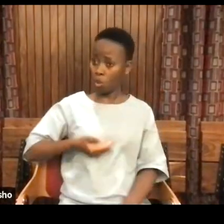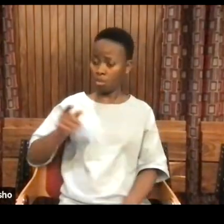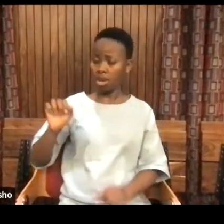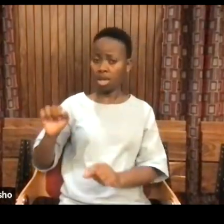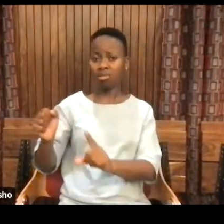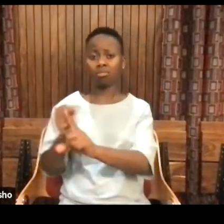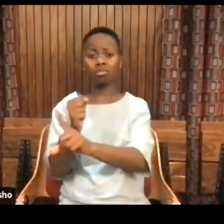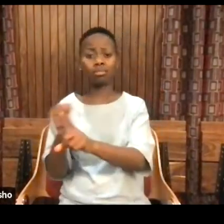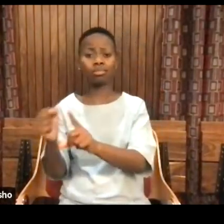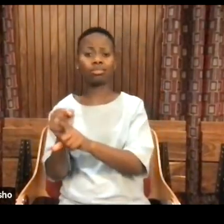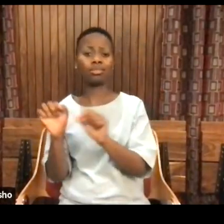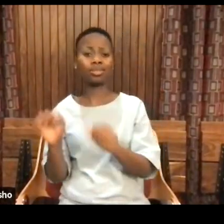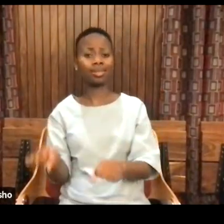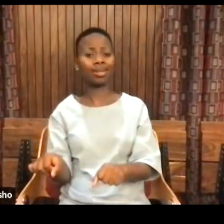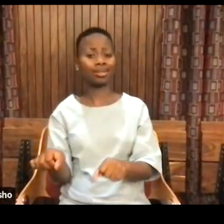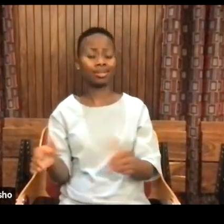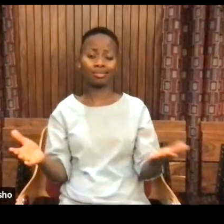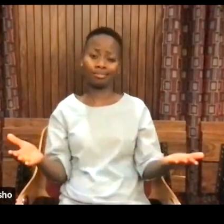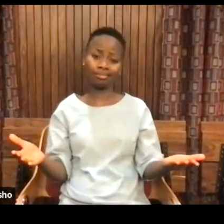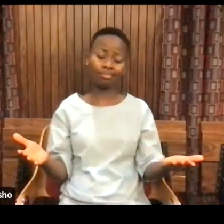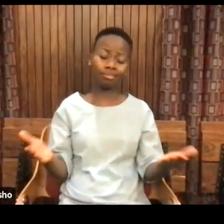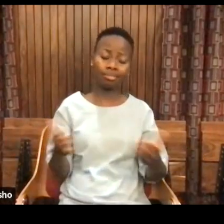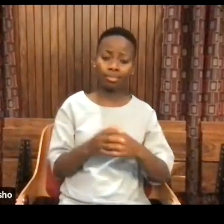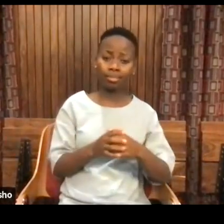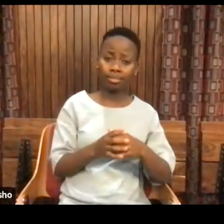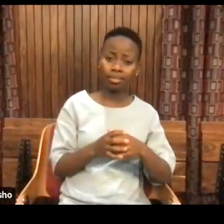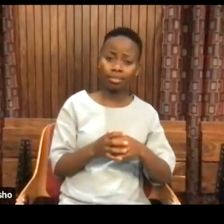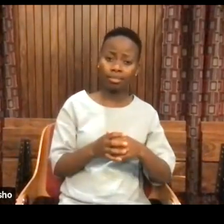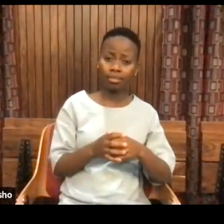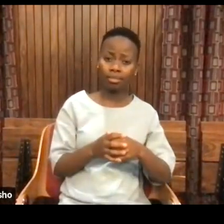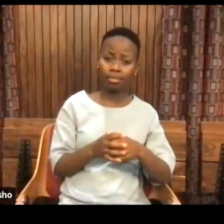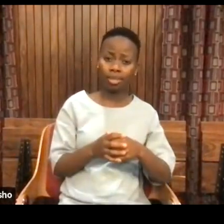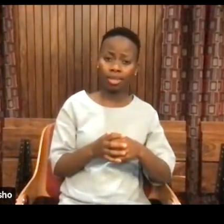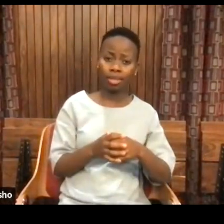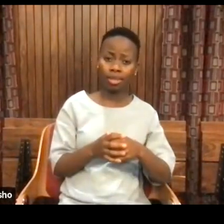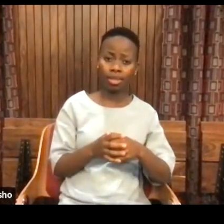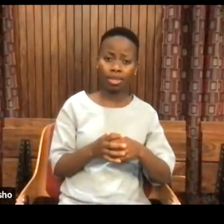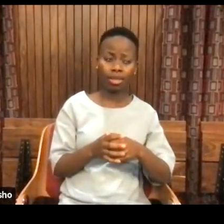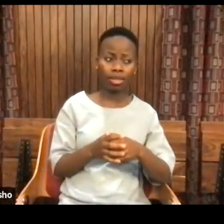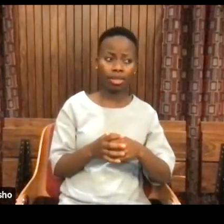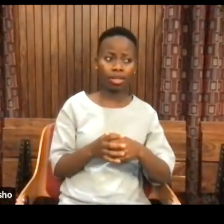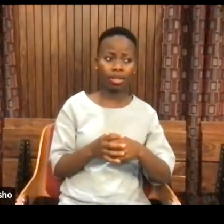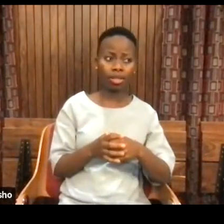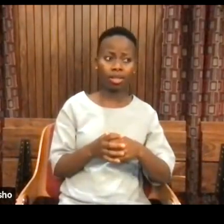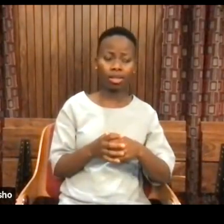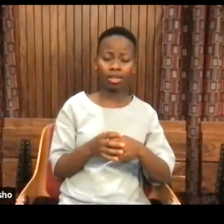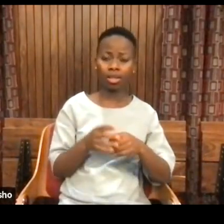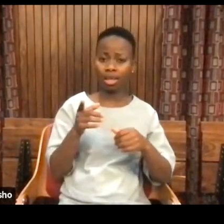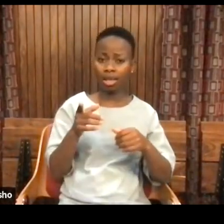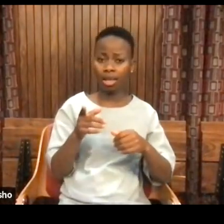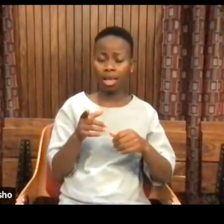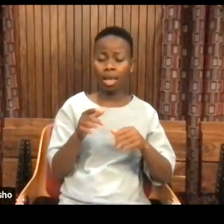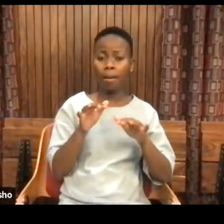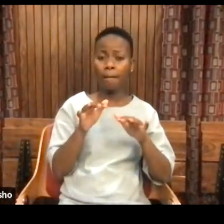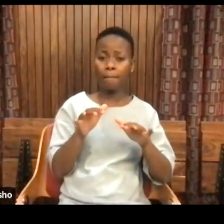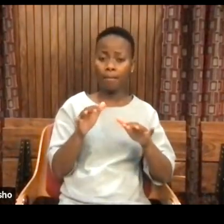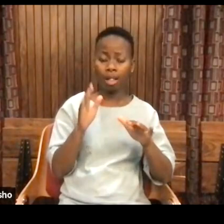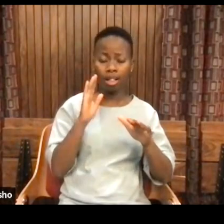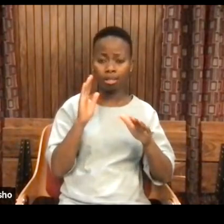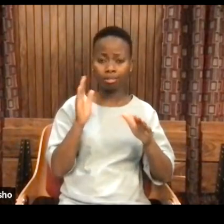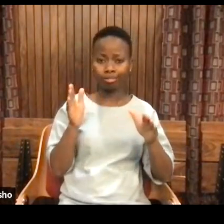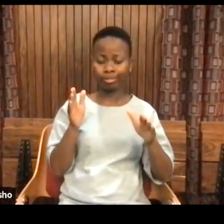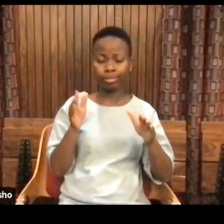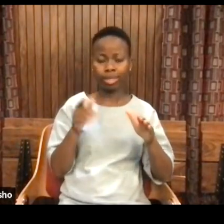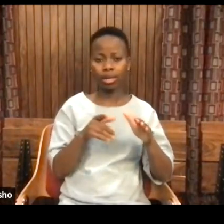and by also people who are in our binary reduction of people, people the other way on.